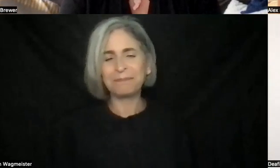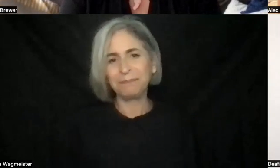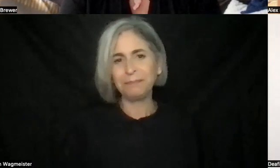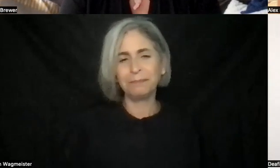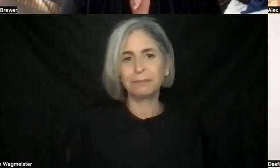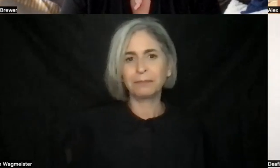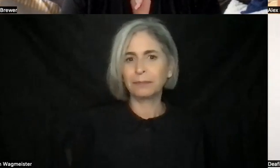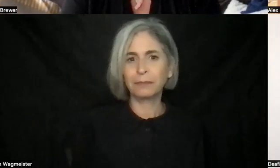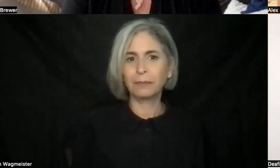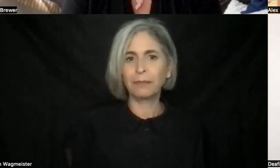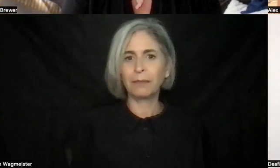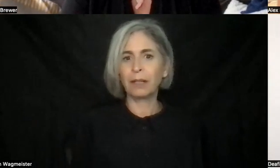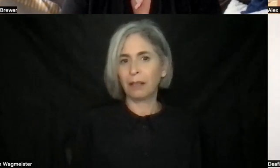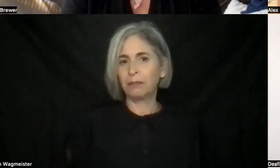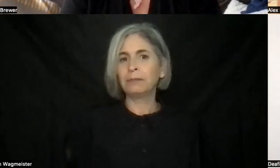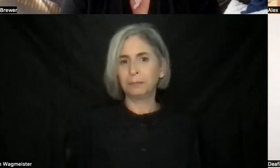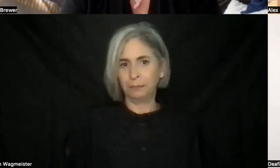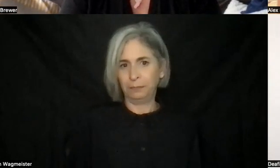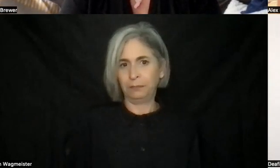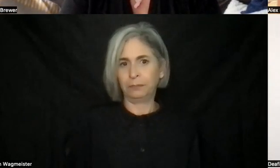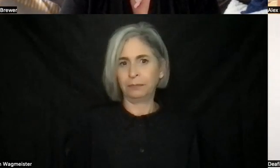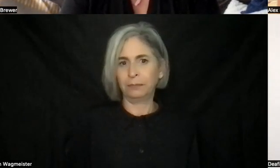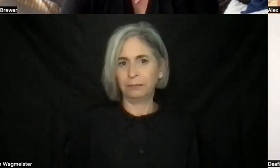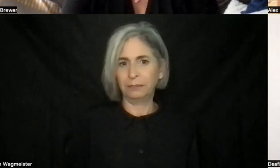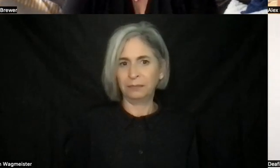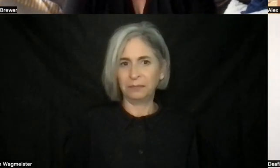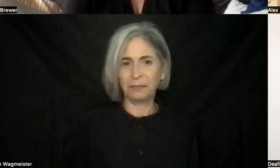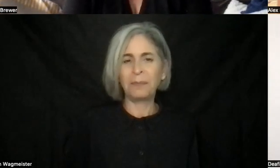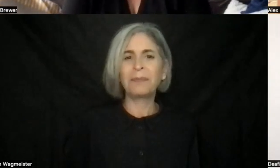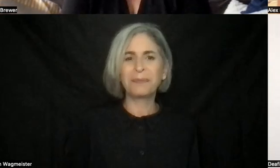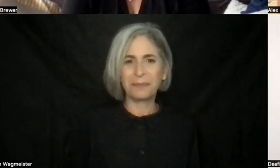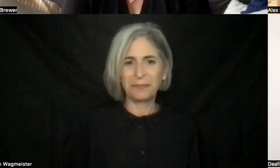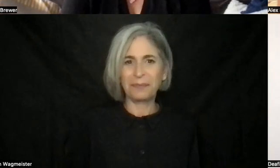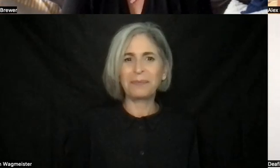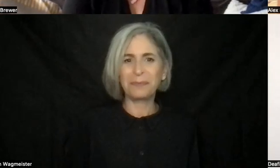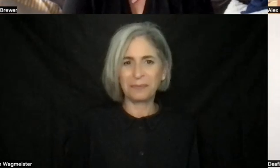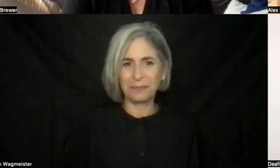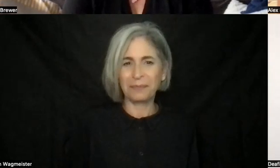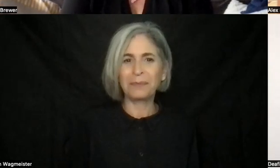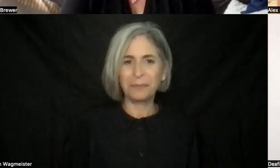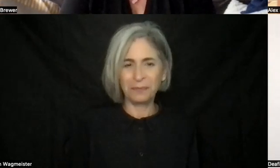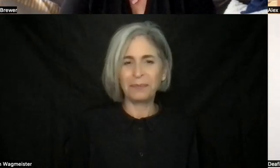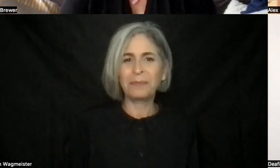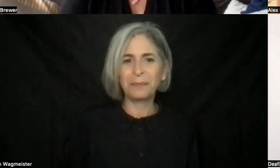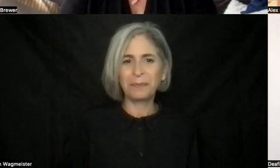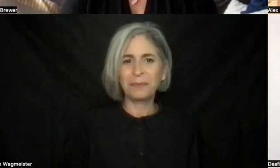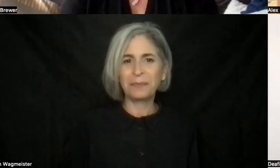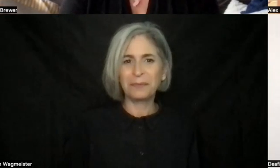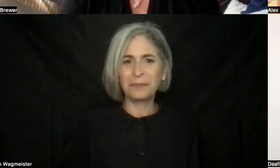The connection started through Facebook. She reached out trying to get an interview, and I remember thinking the